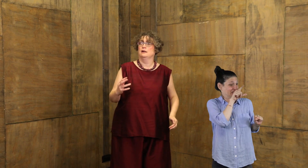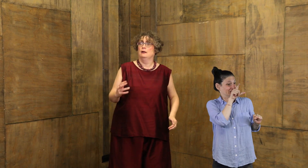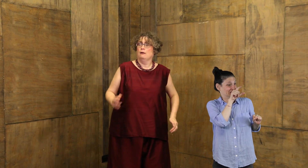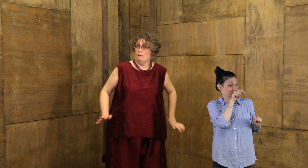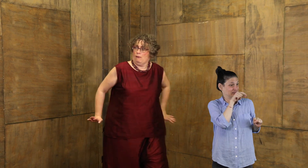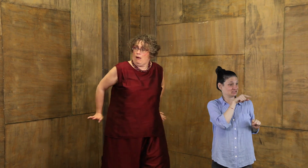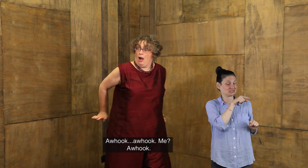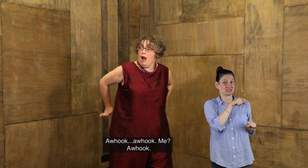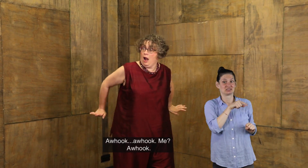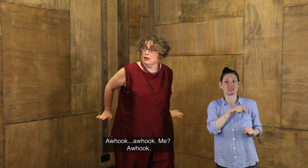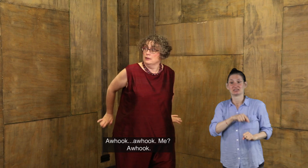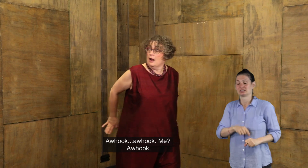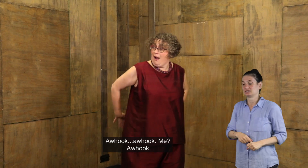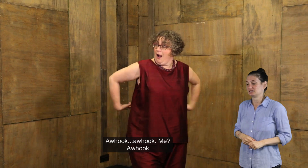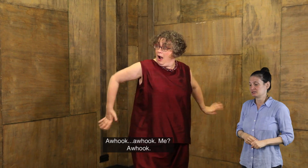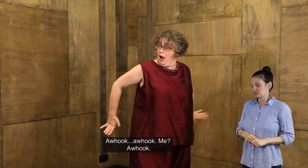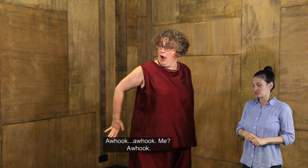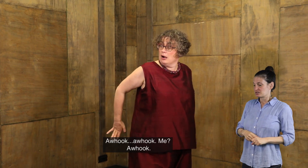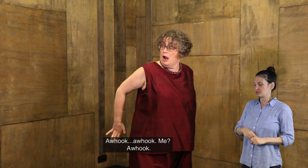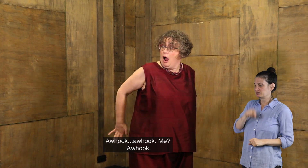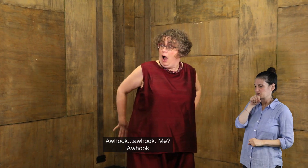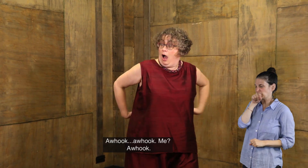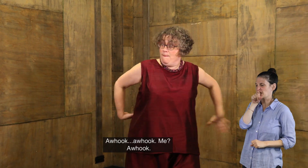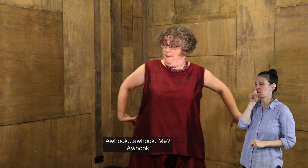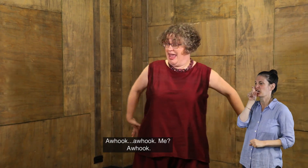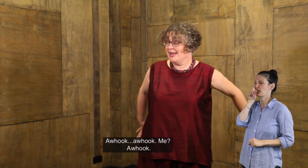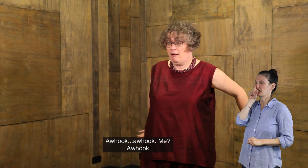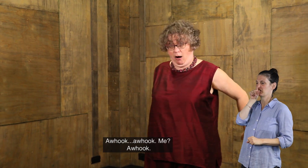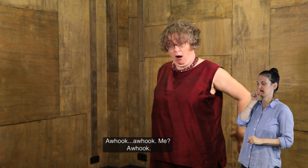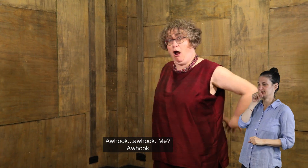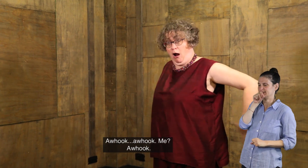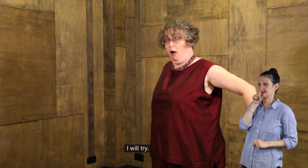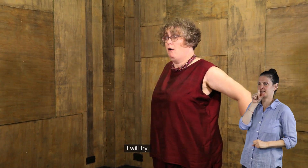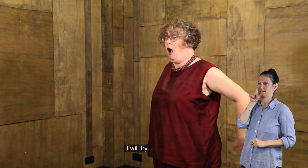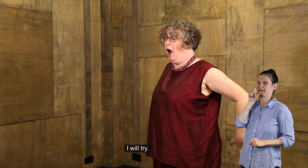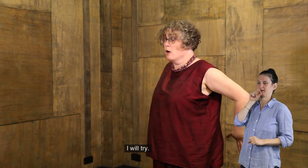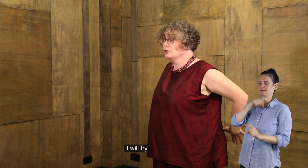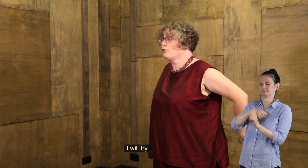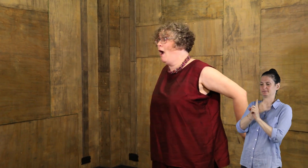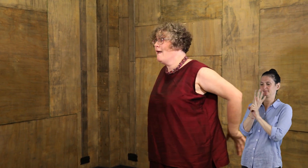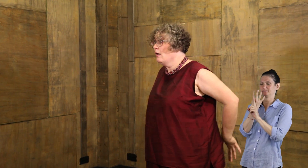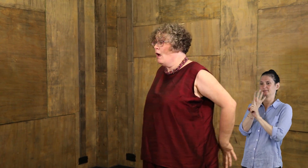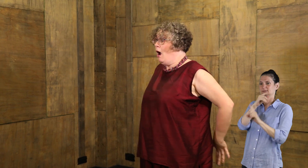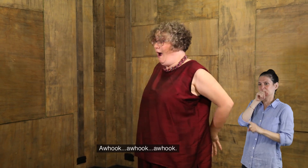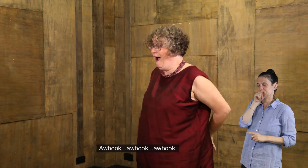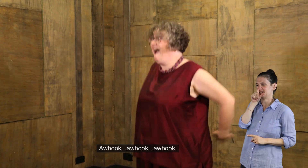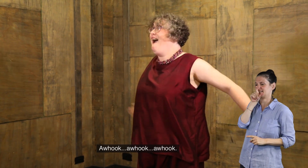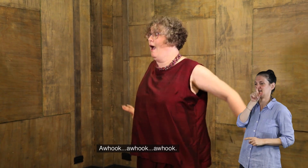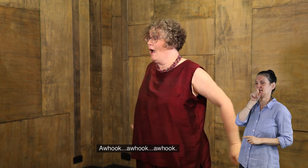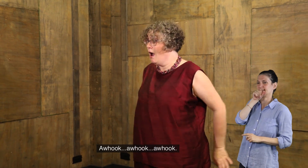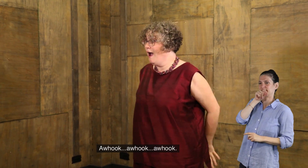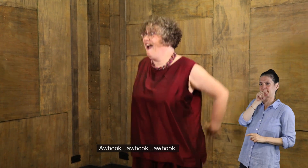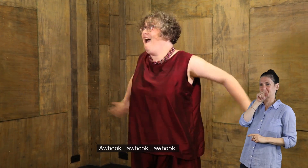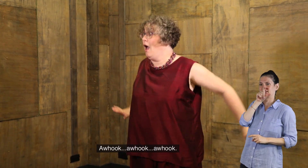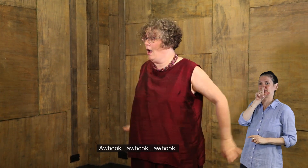rise? A-a-a-a-a. Me? A-a-a-a. I will try. A